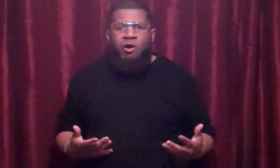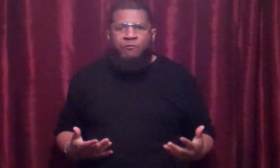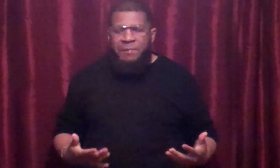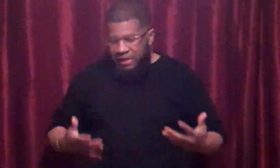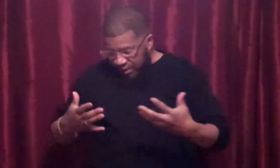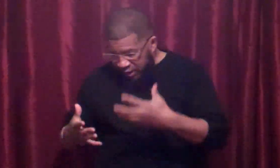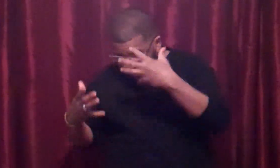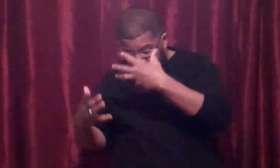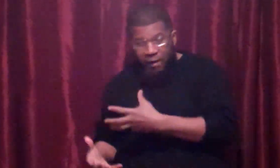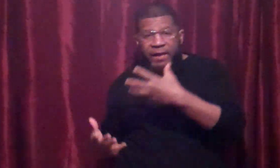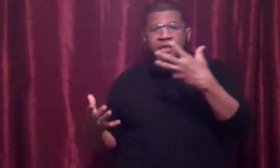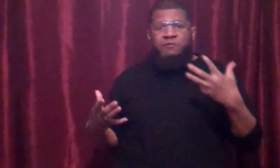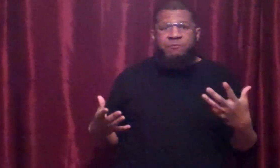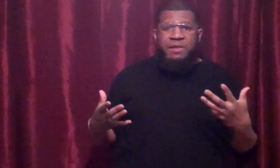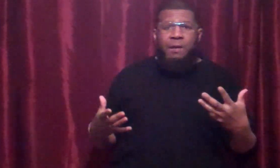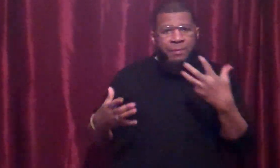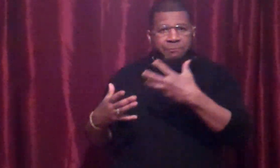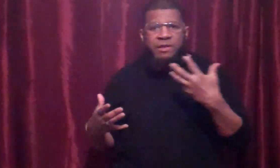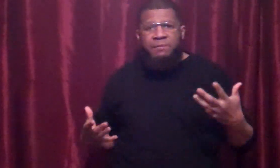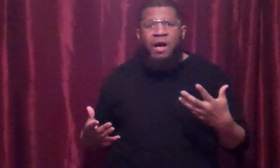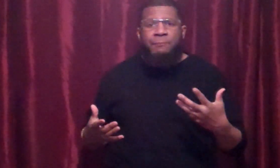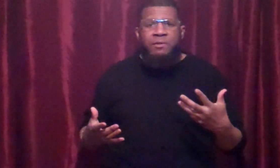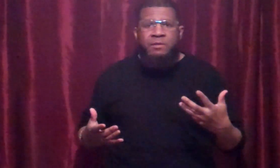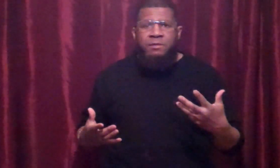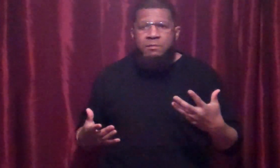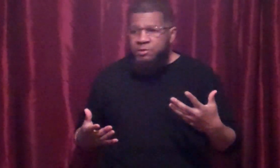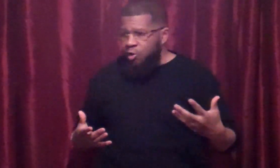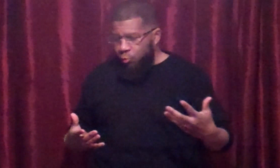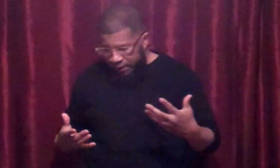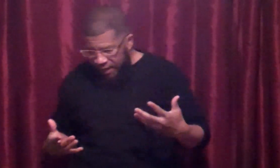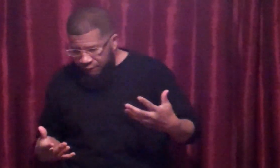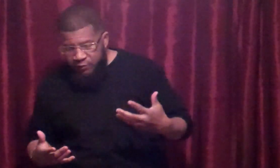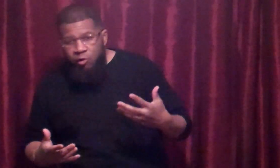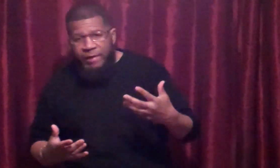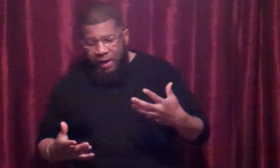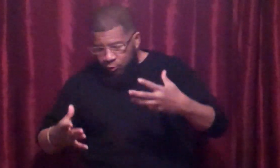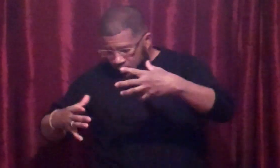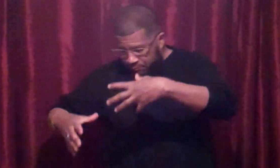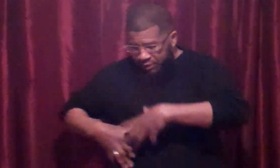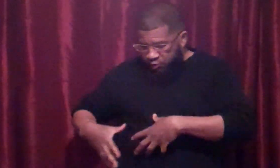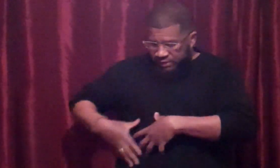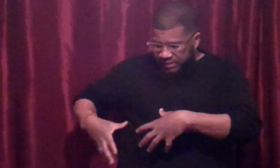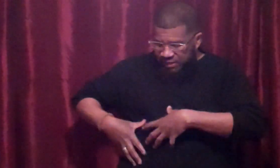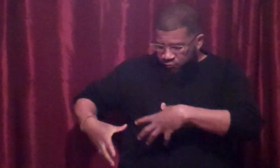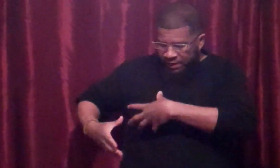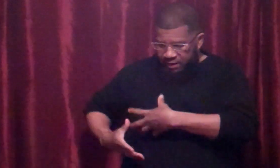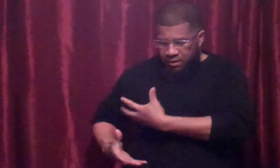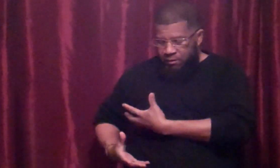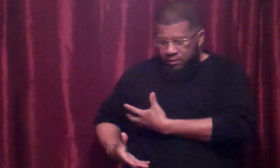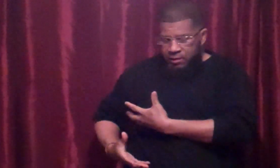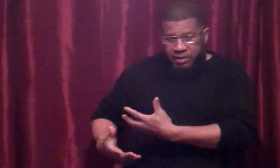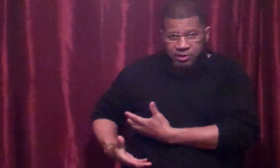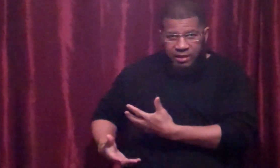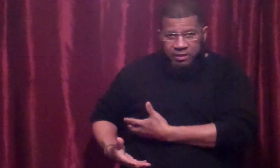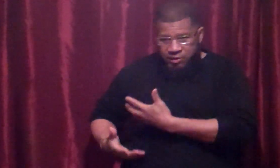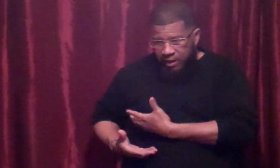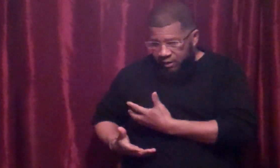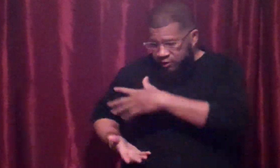off of me. He is trying to lift me up and pick me up. So what I have to do now, picture his head right here. His head is here. His